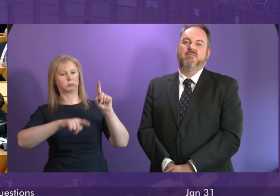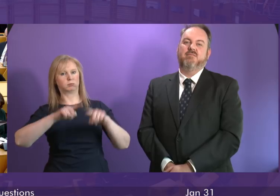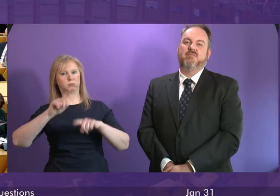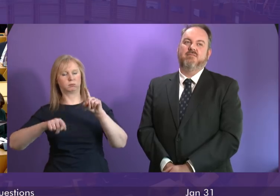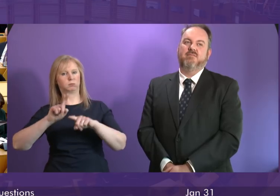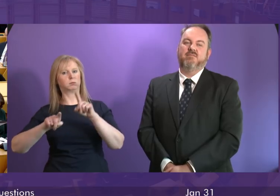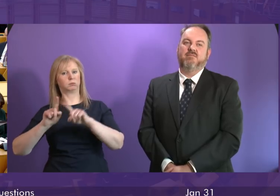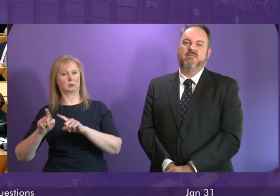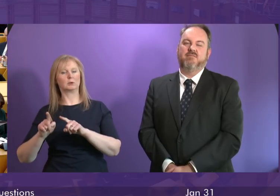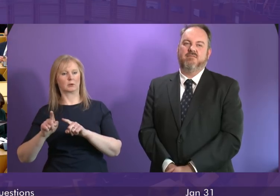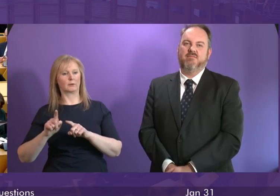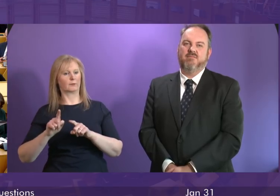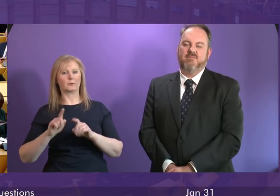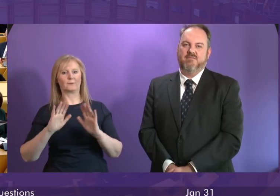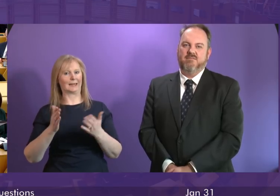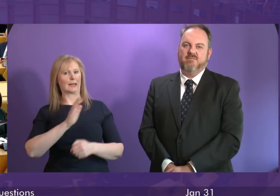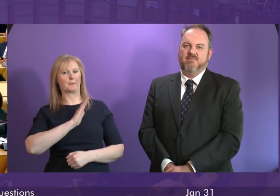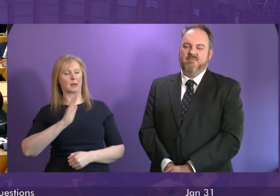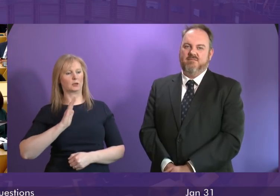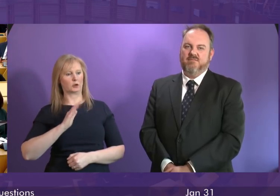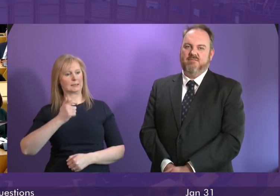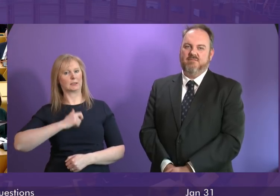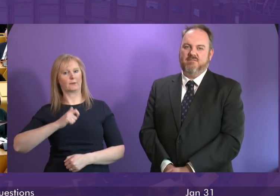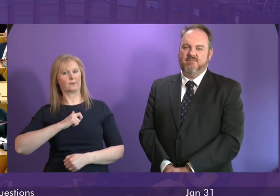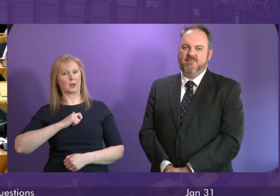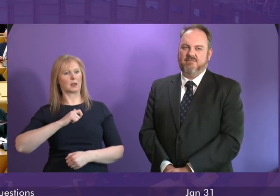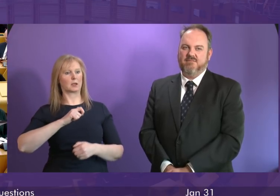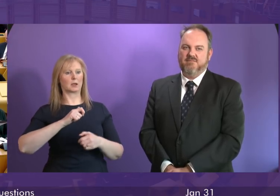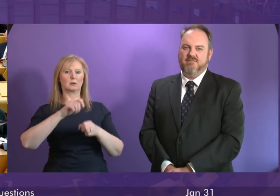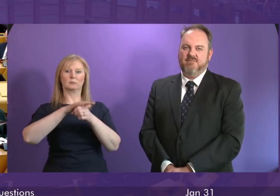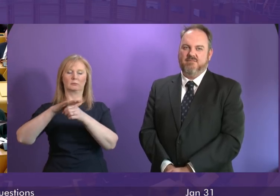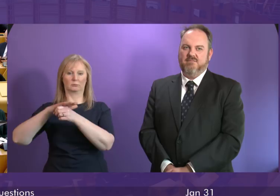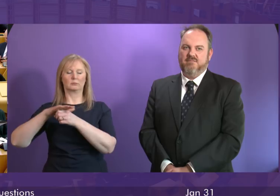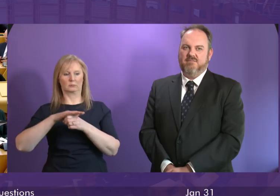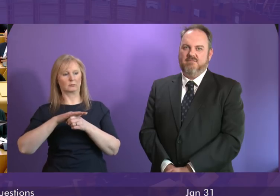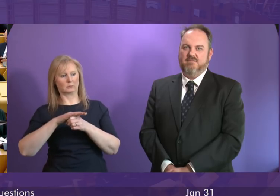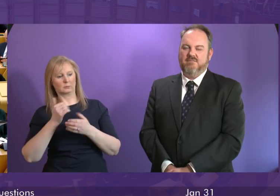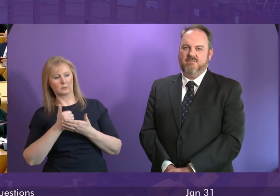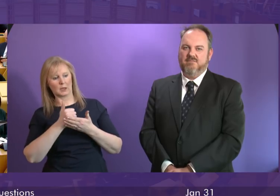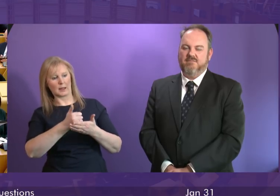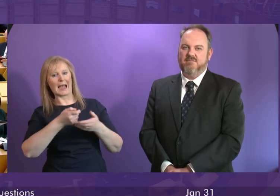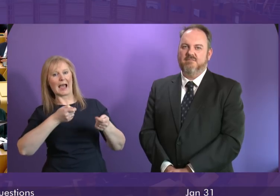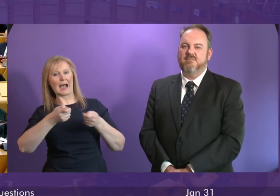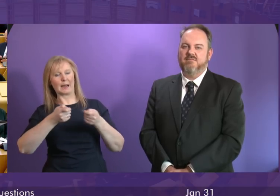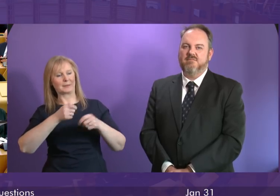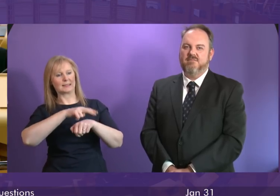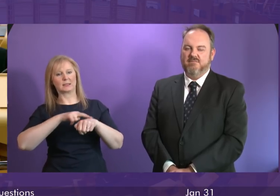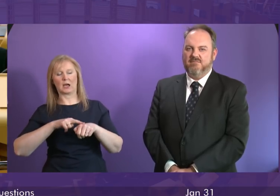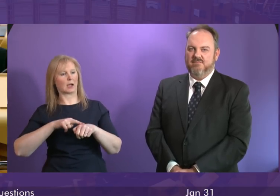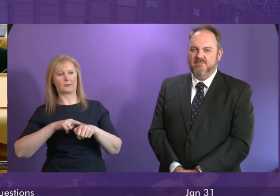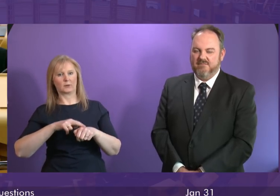diversification into non-military and civilian markets and to help resite Raytheon administrative staff it is not